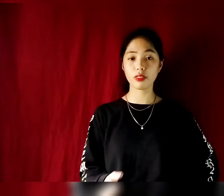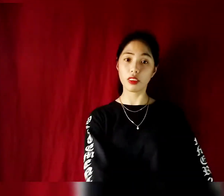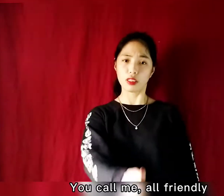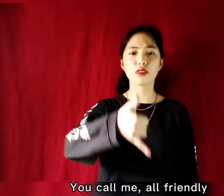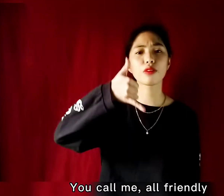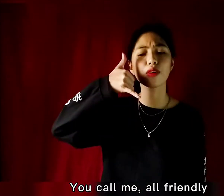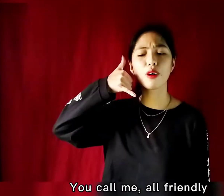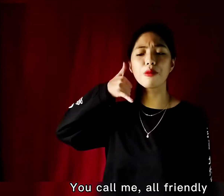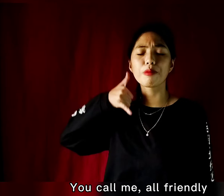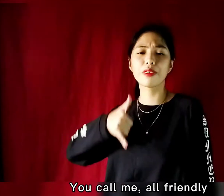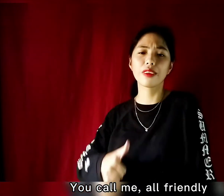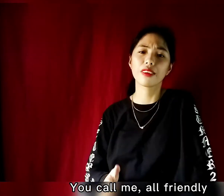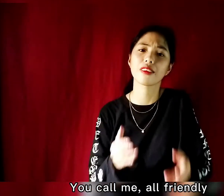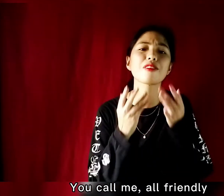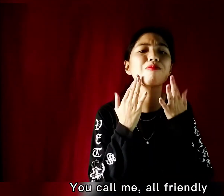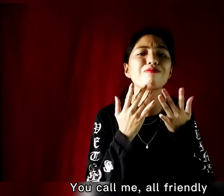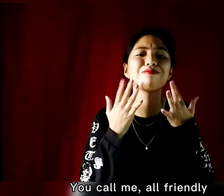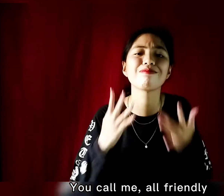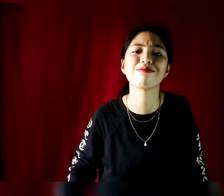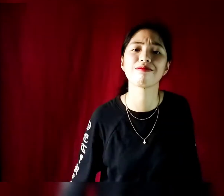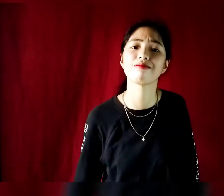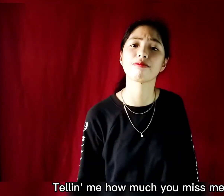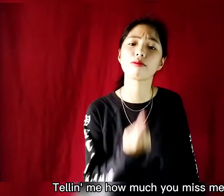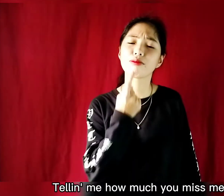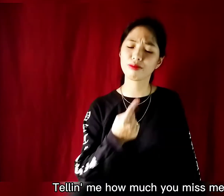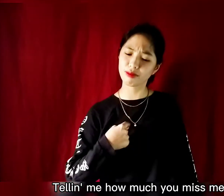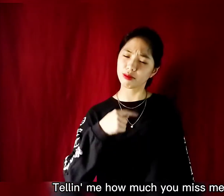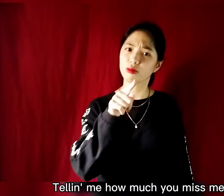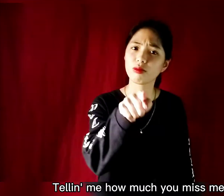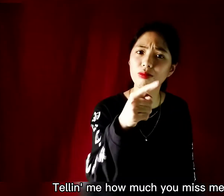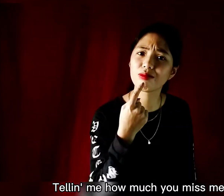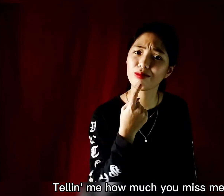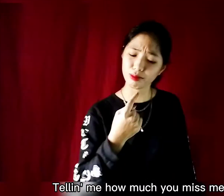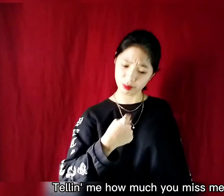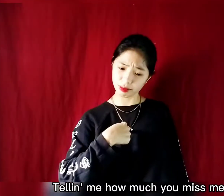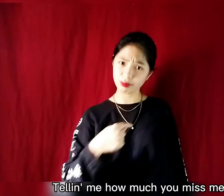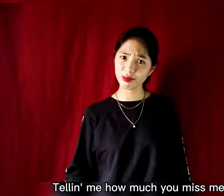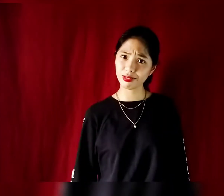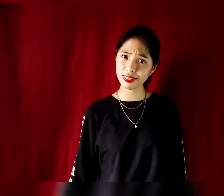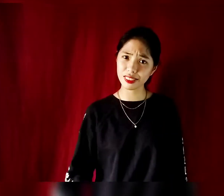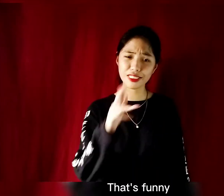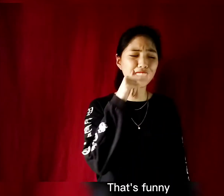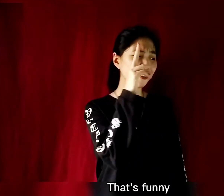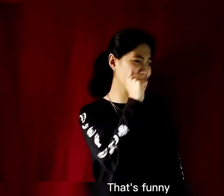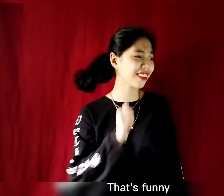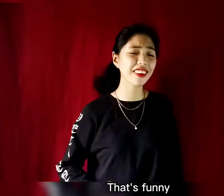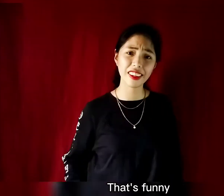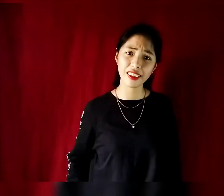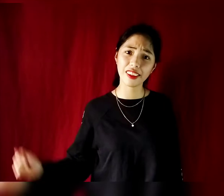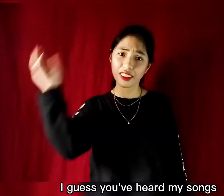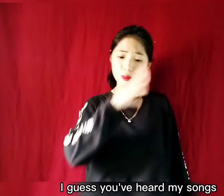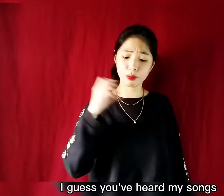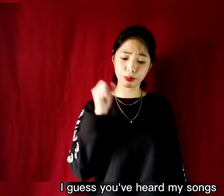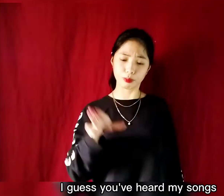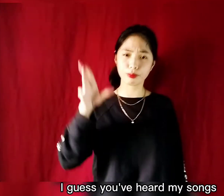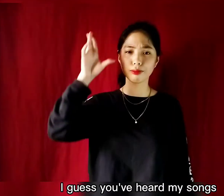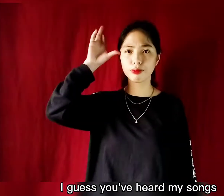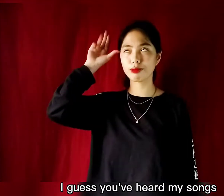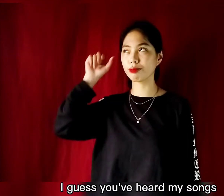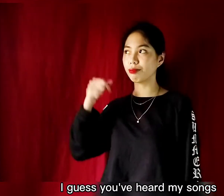You call me unfriendly Telling me how much you miss me That's funny, I guess you've heard